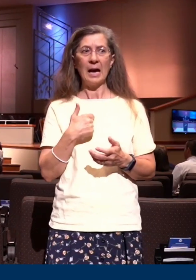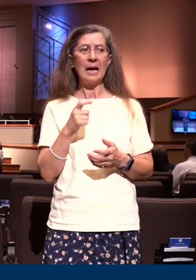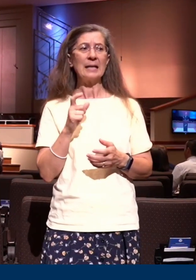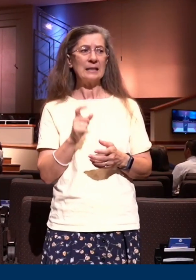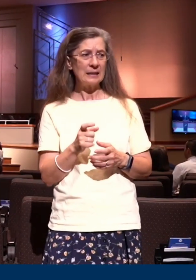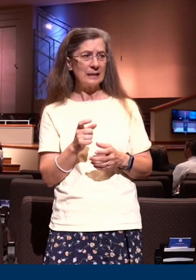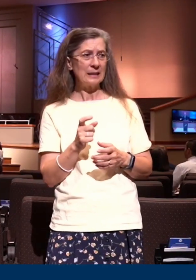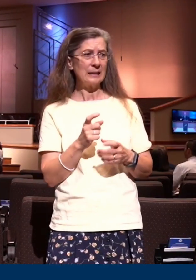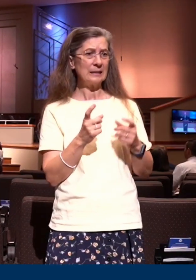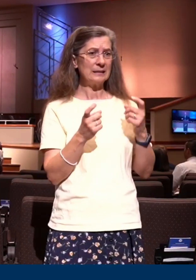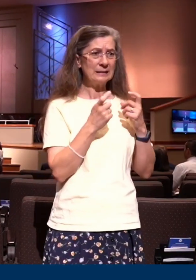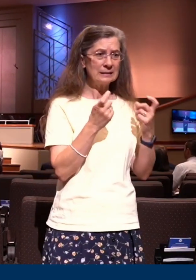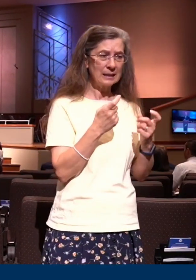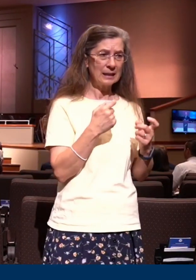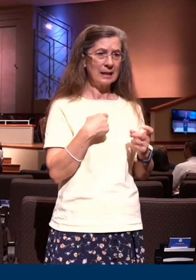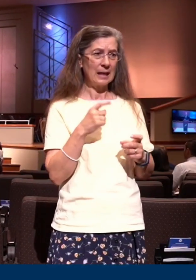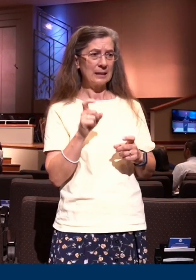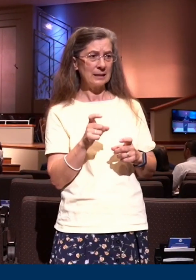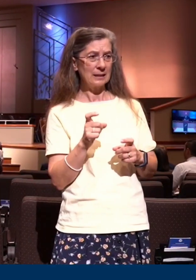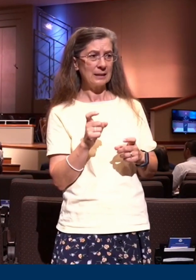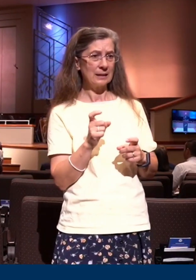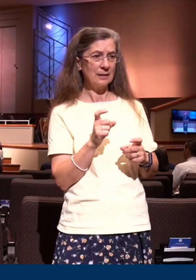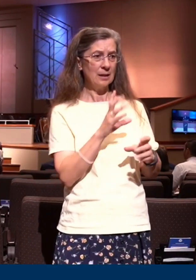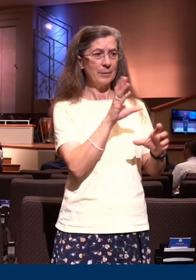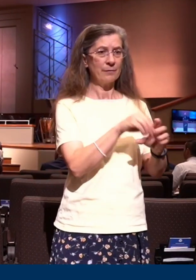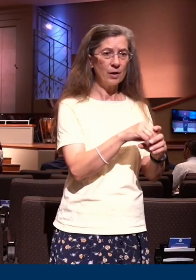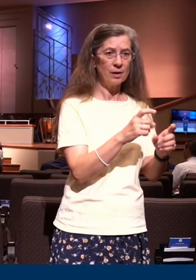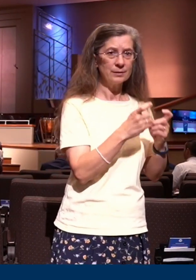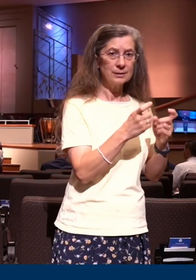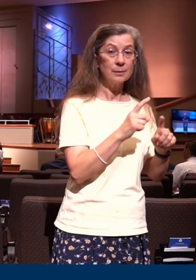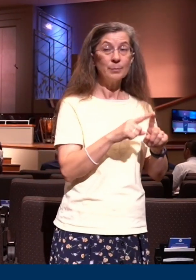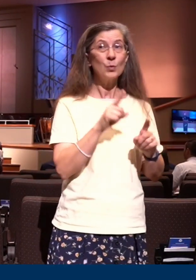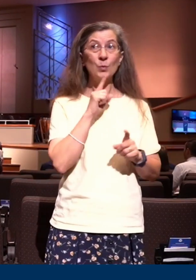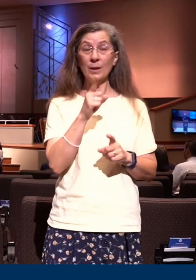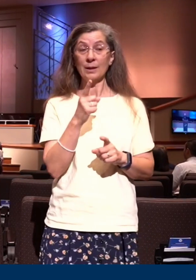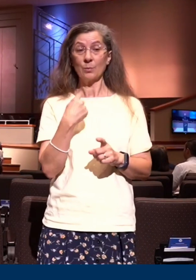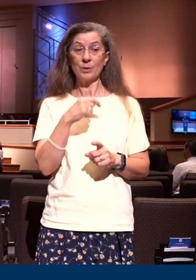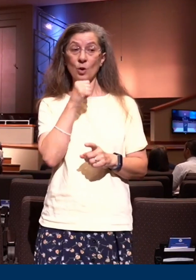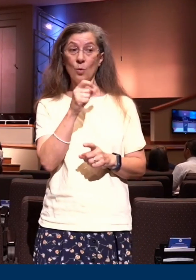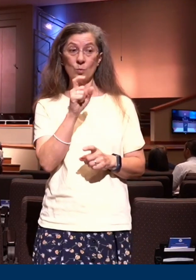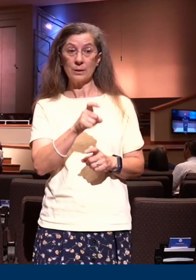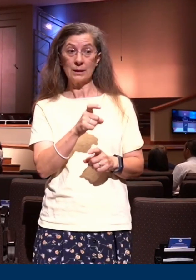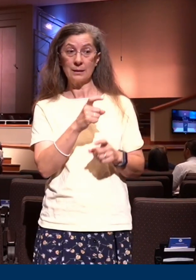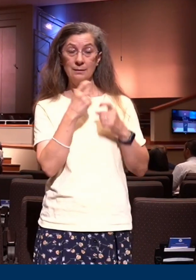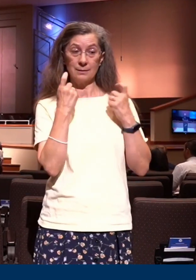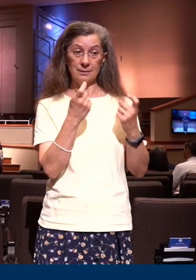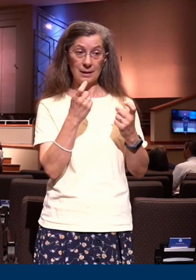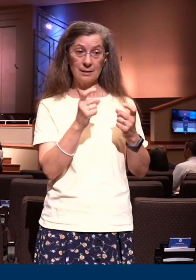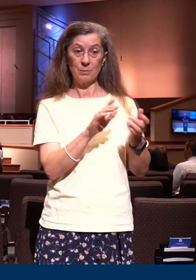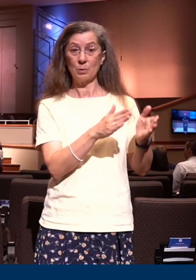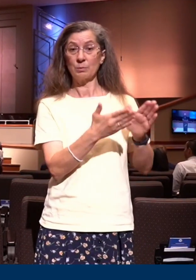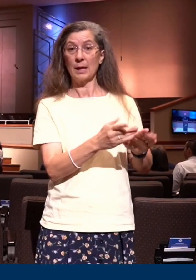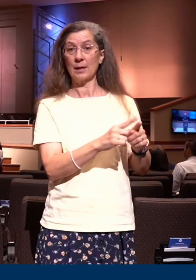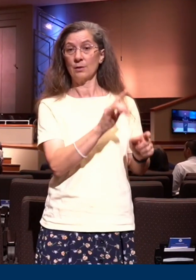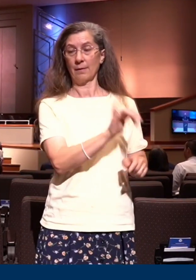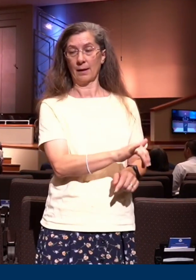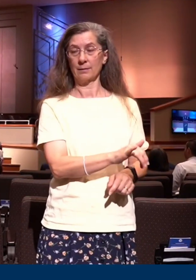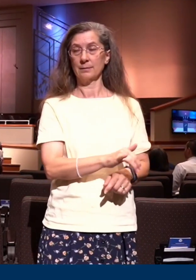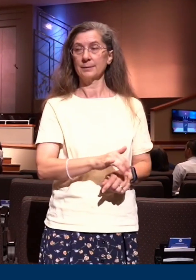rationalize that we have to revert back to sin, but in reality we are dead to sin. There is, one author said,